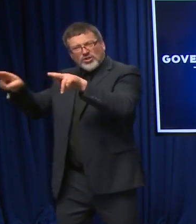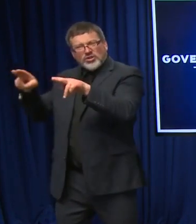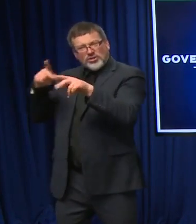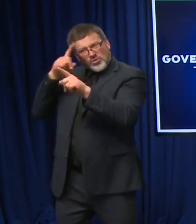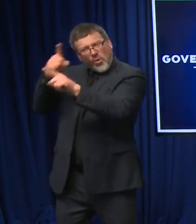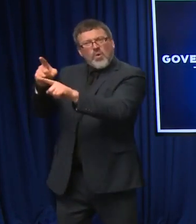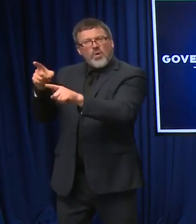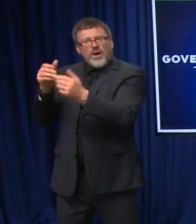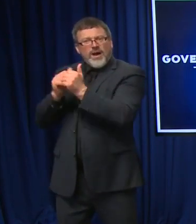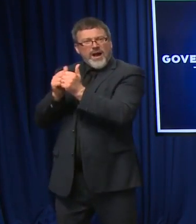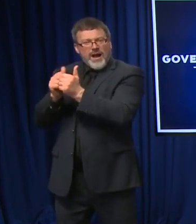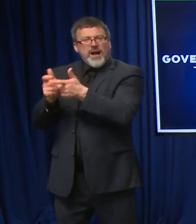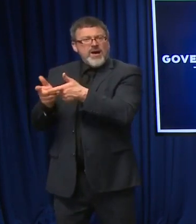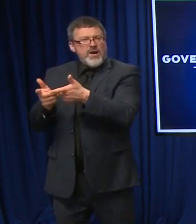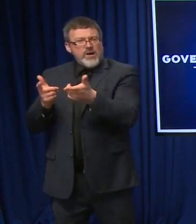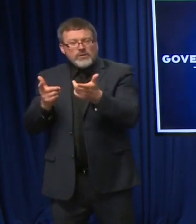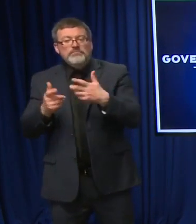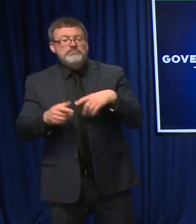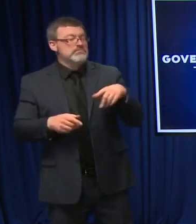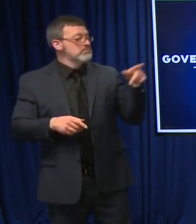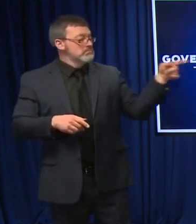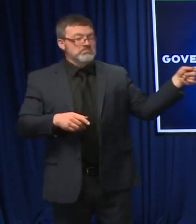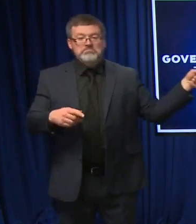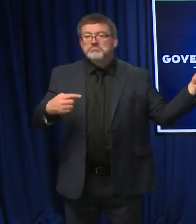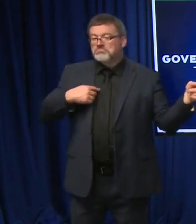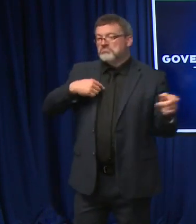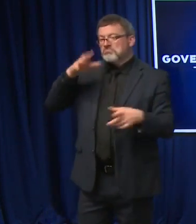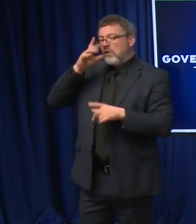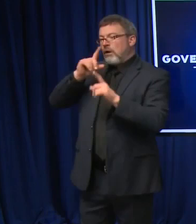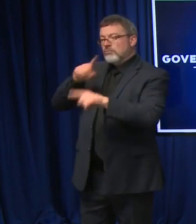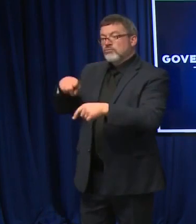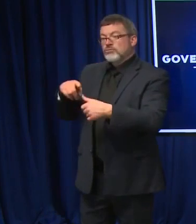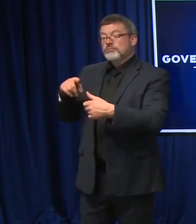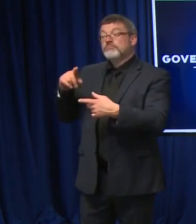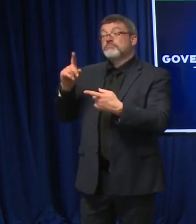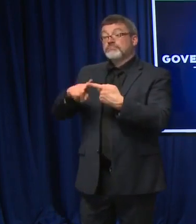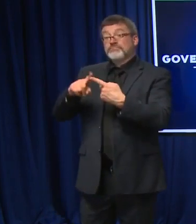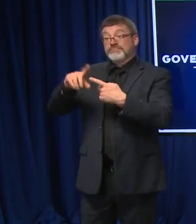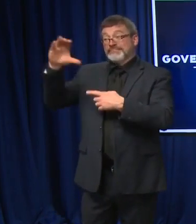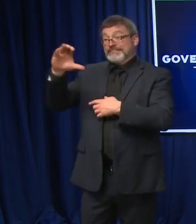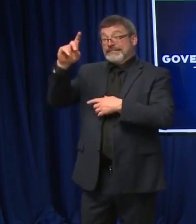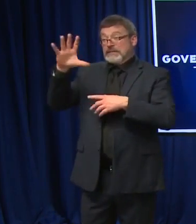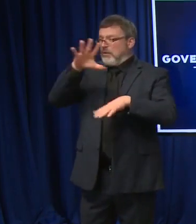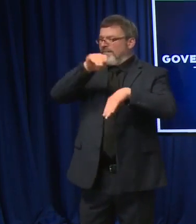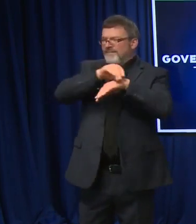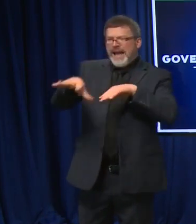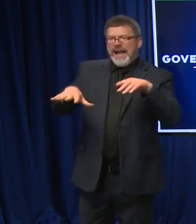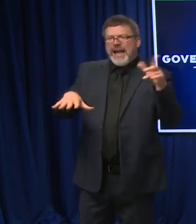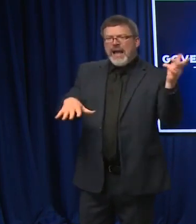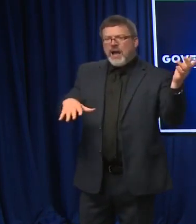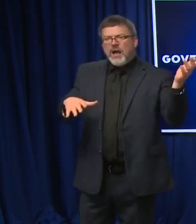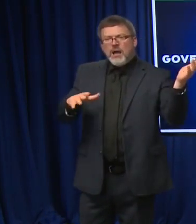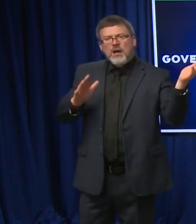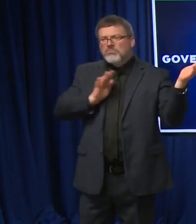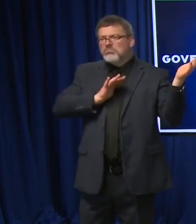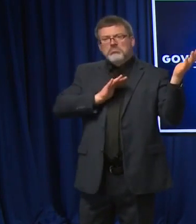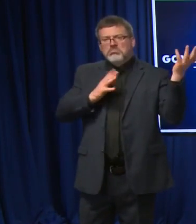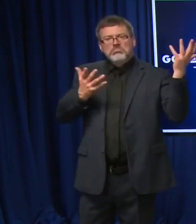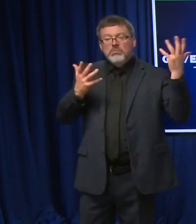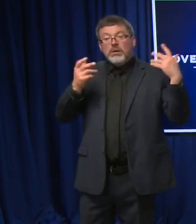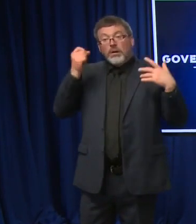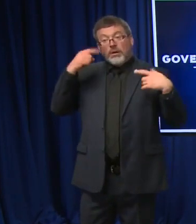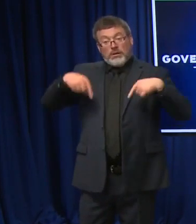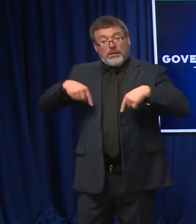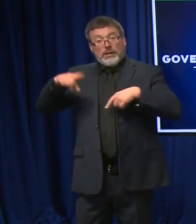question, there's a lot of CDC recommendations that are not undertaken either by the state or by individual locations or